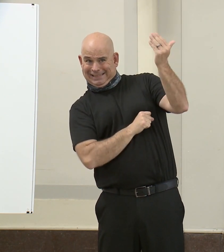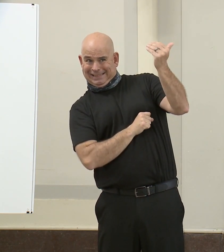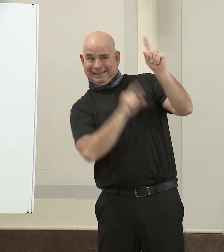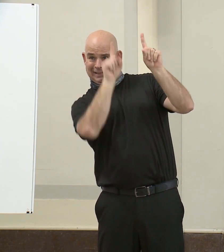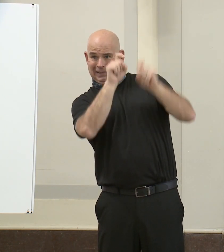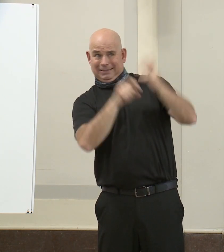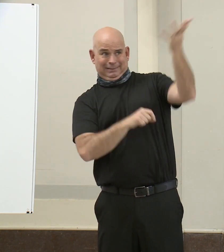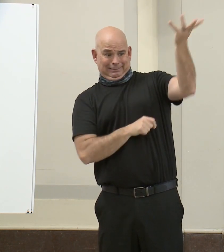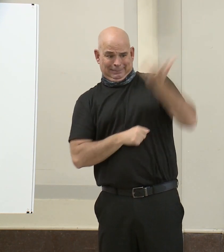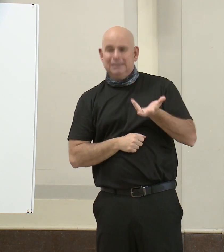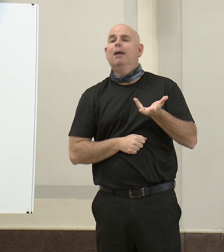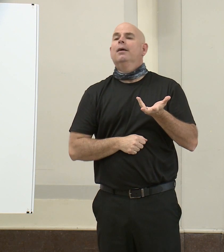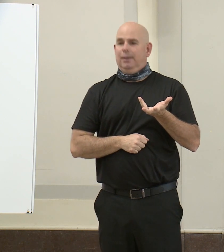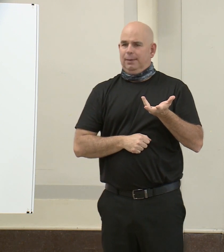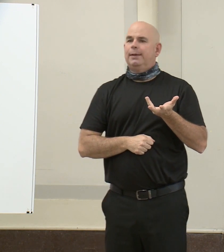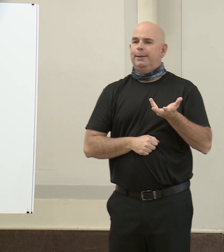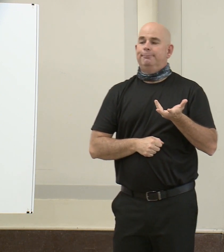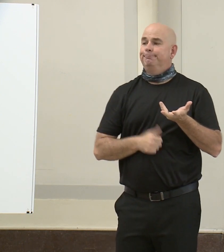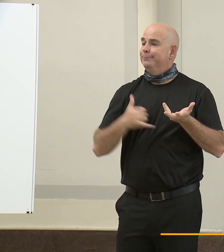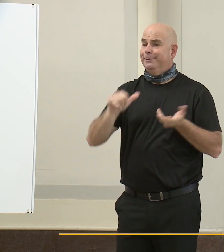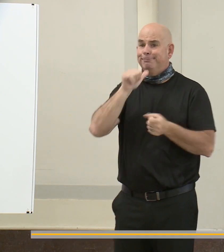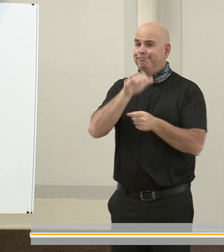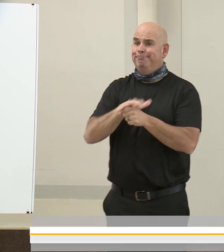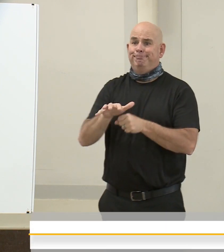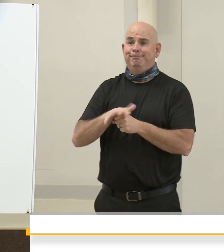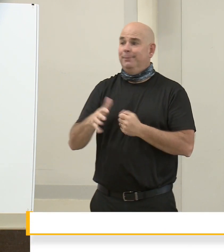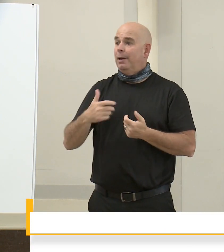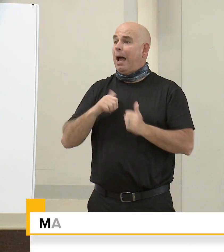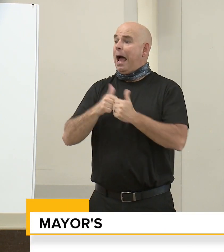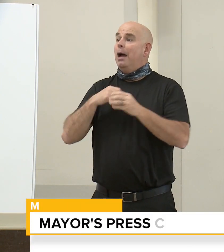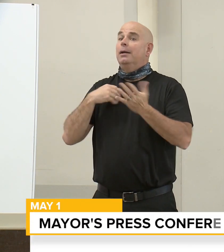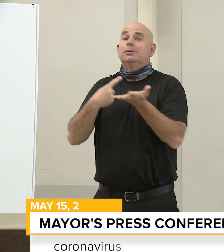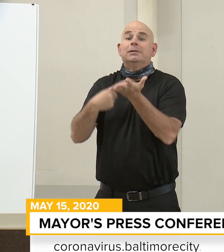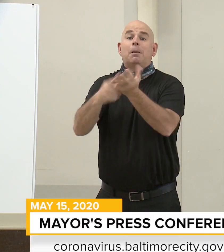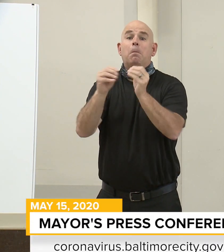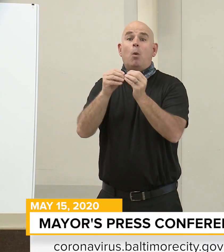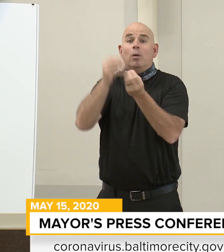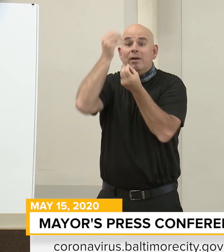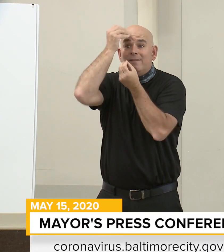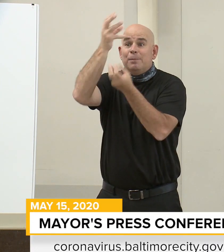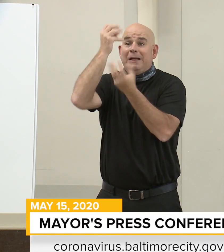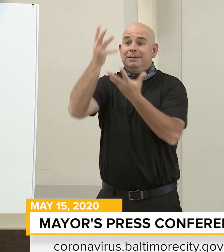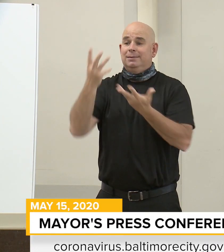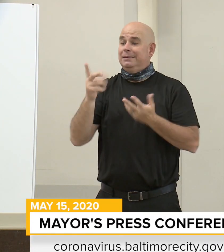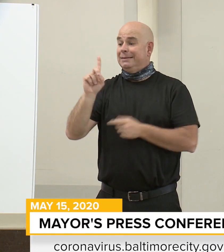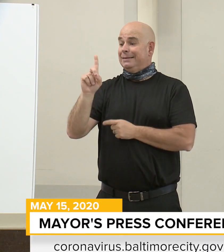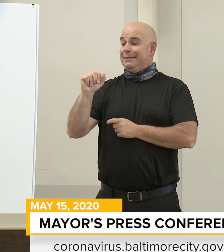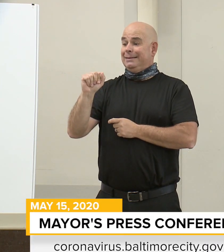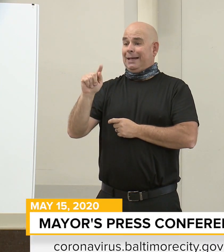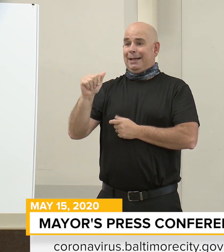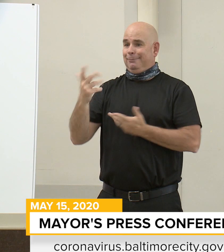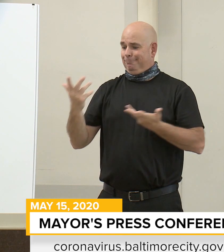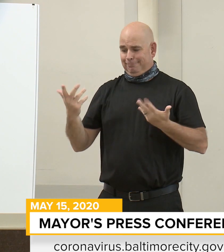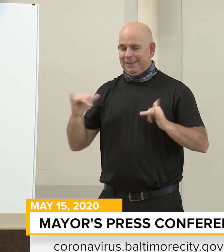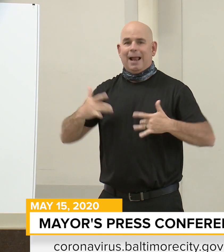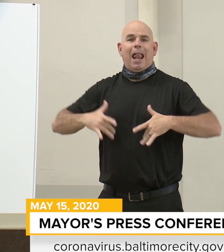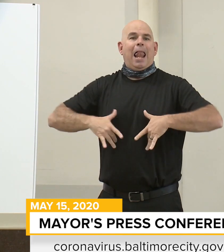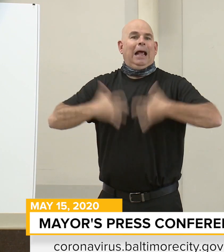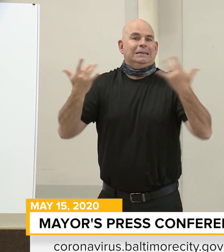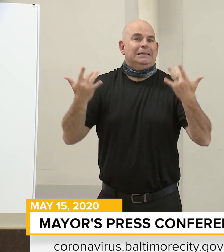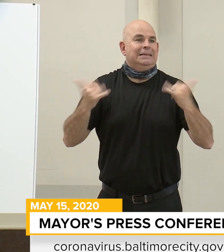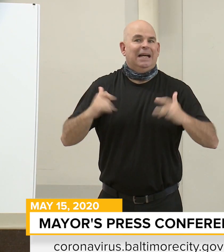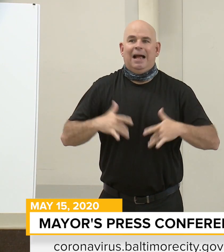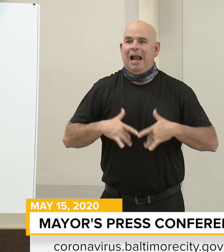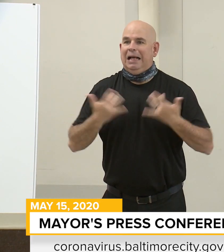necessary to plan for a safe reopening of our city. Despite this testing shortage, today I'm pleased to announce that in